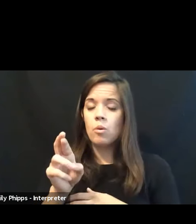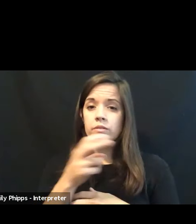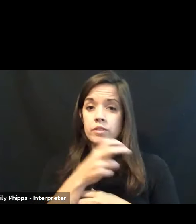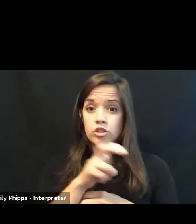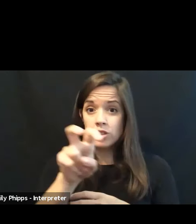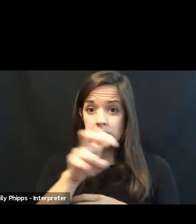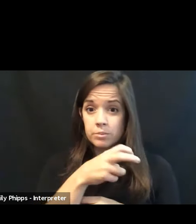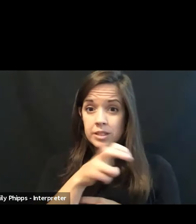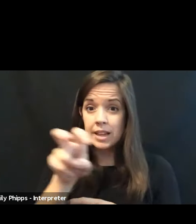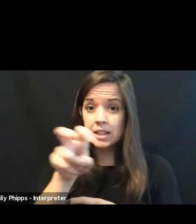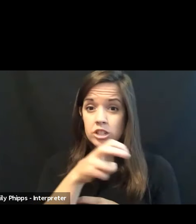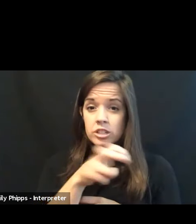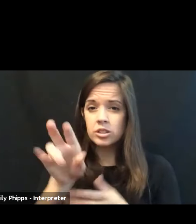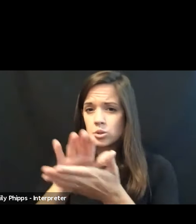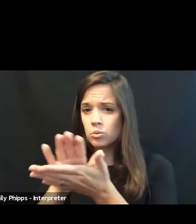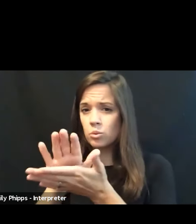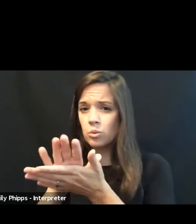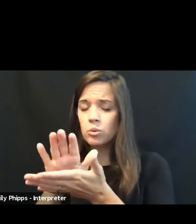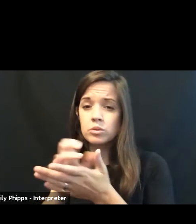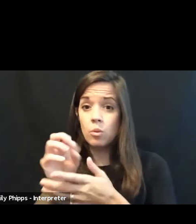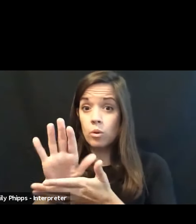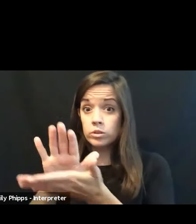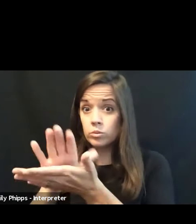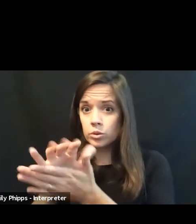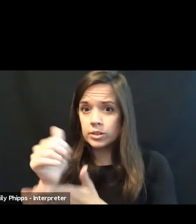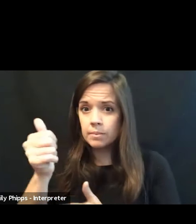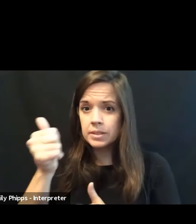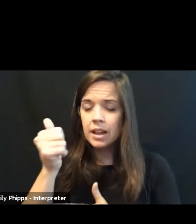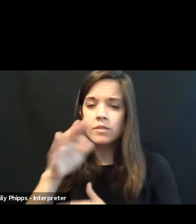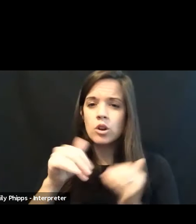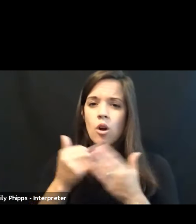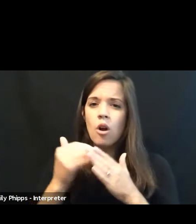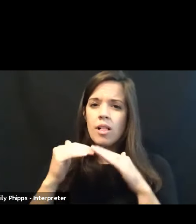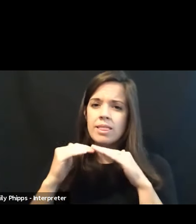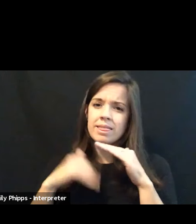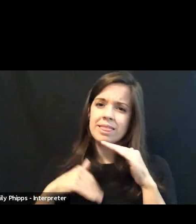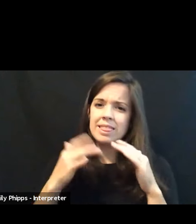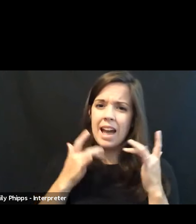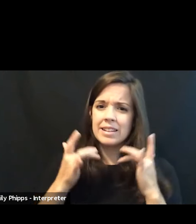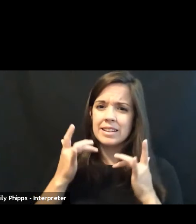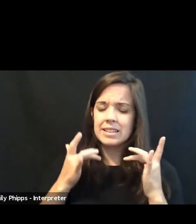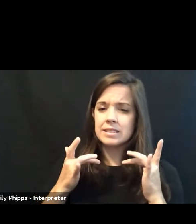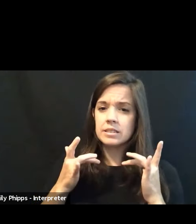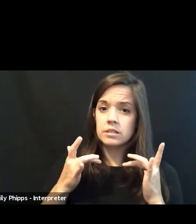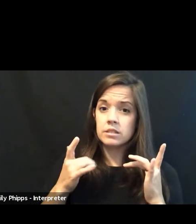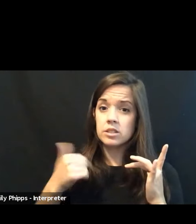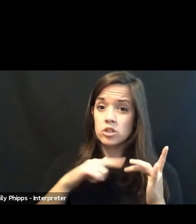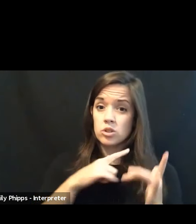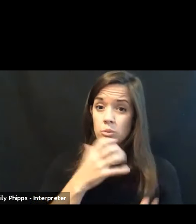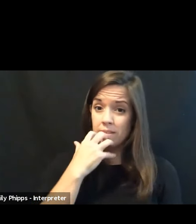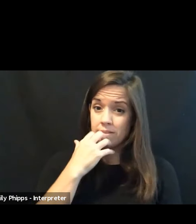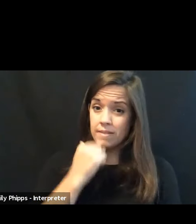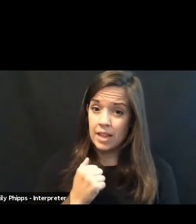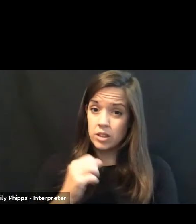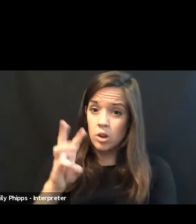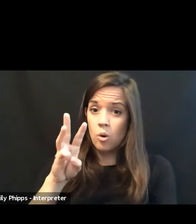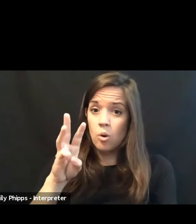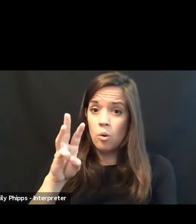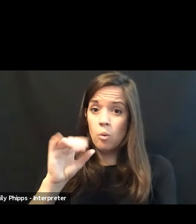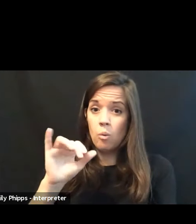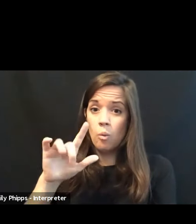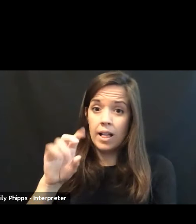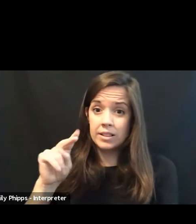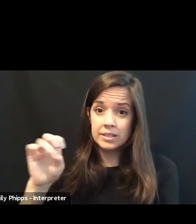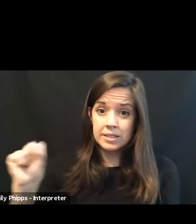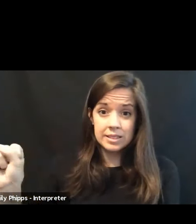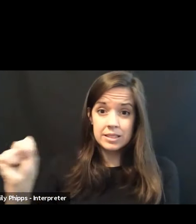to schools or schools themselves are lacking. Do we value wild? Do wildness? Do we